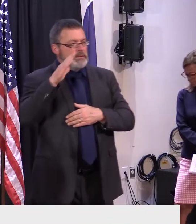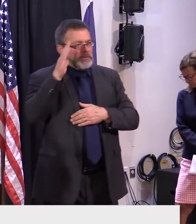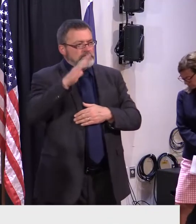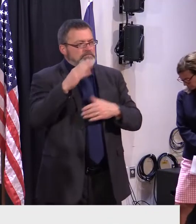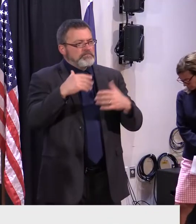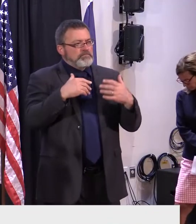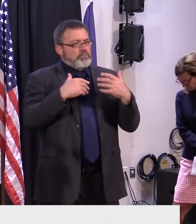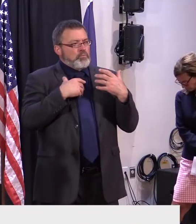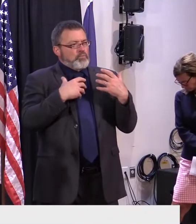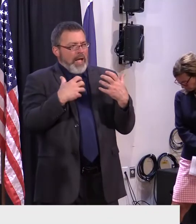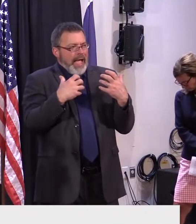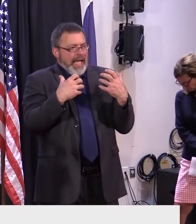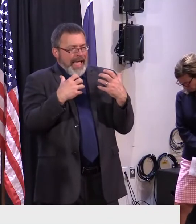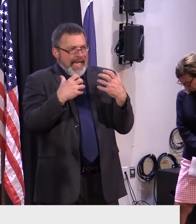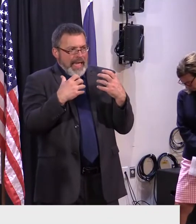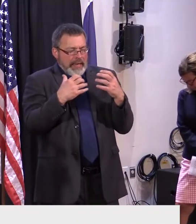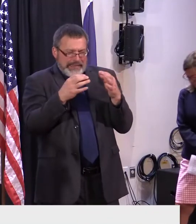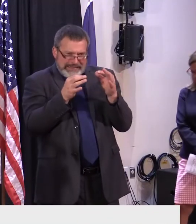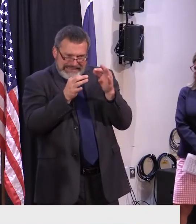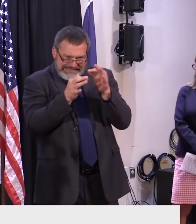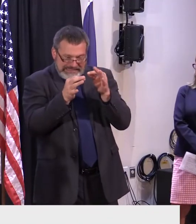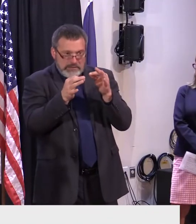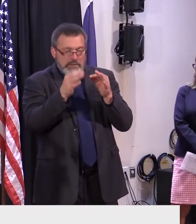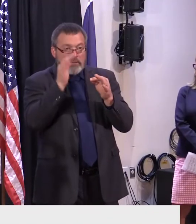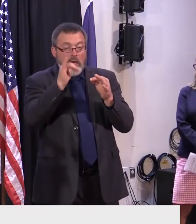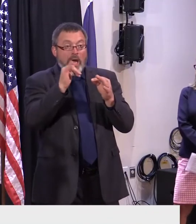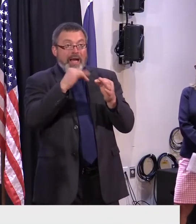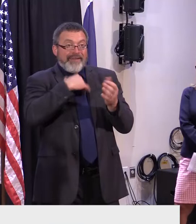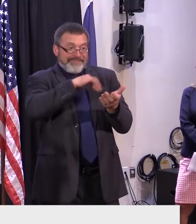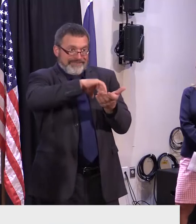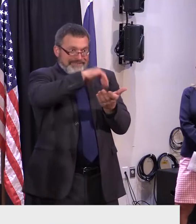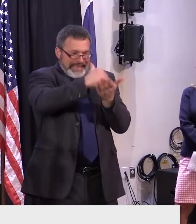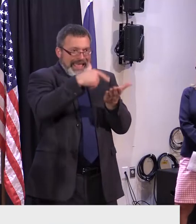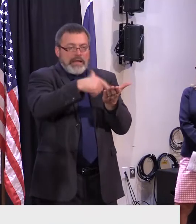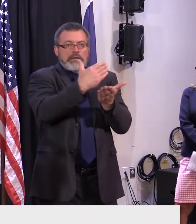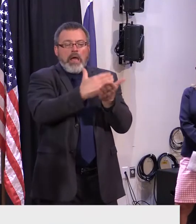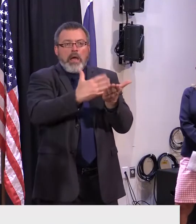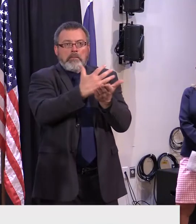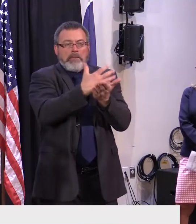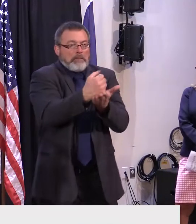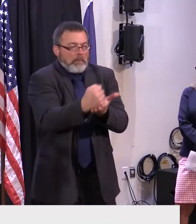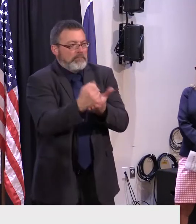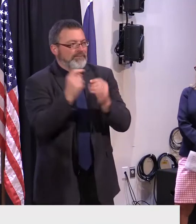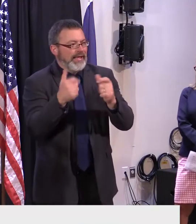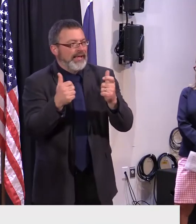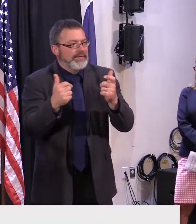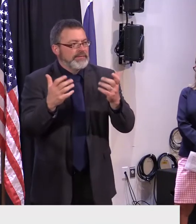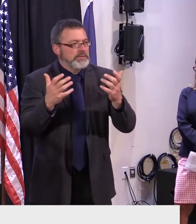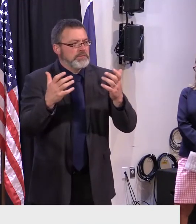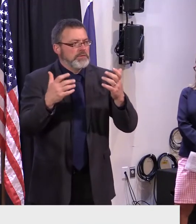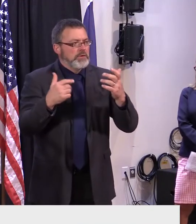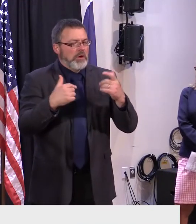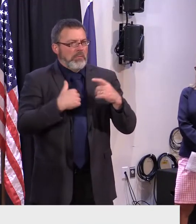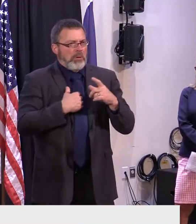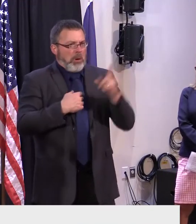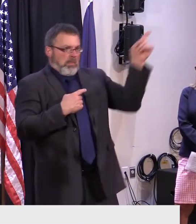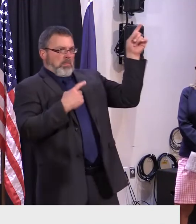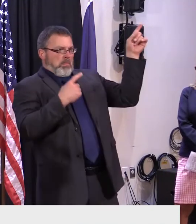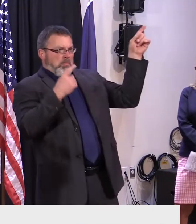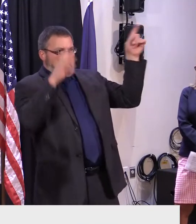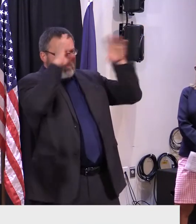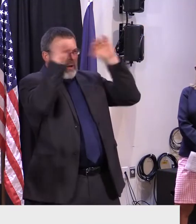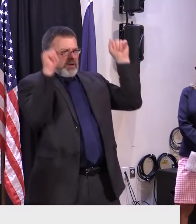quicker than we had hoped is because the administration, and again, I'm not blaming the Biden administration, but they changed the rules